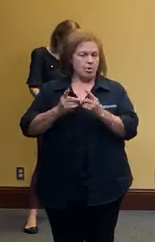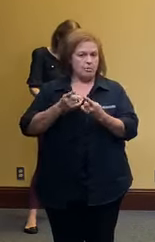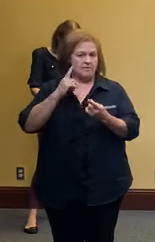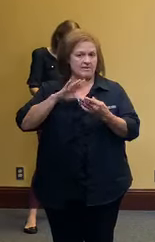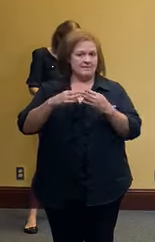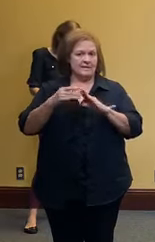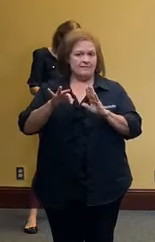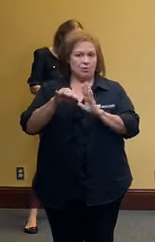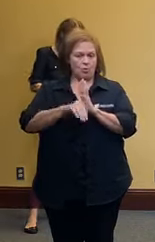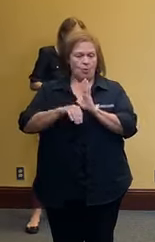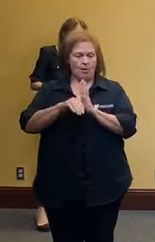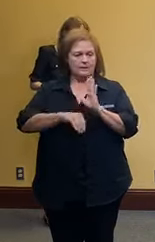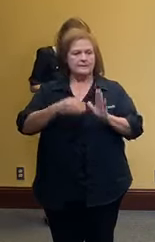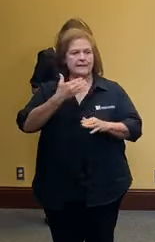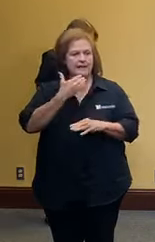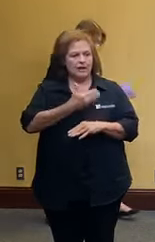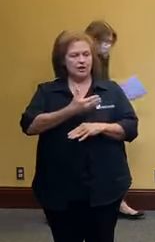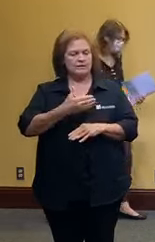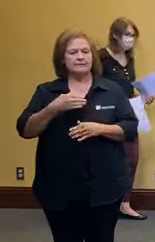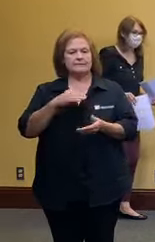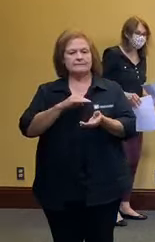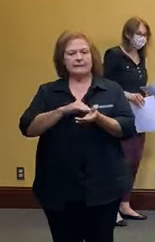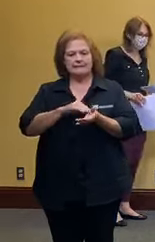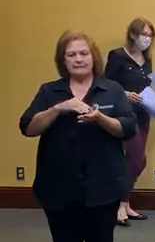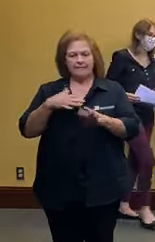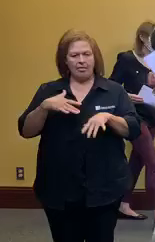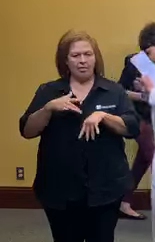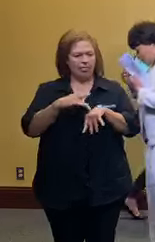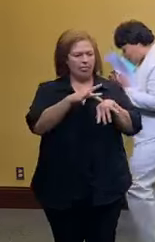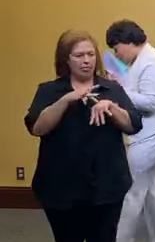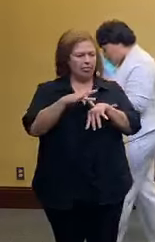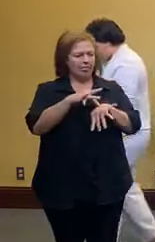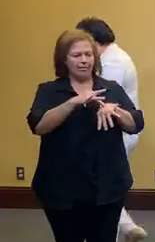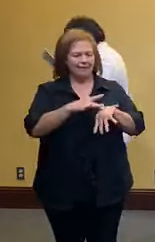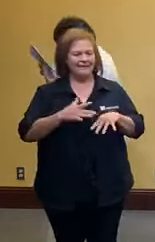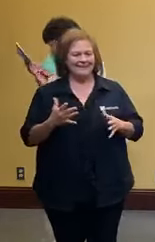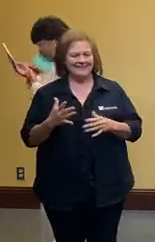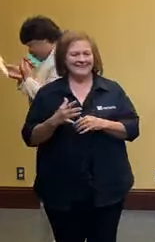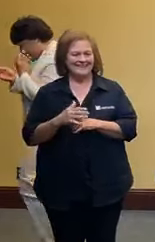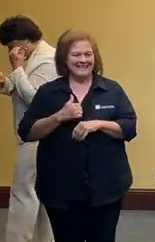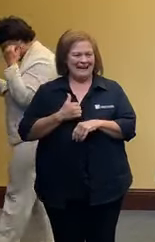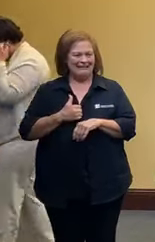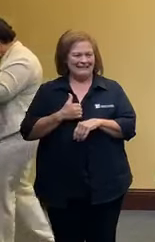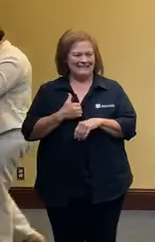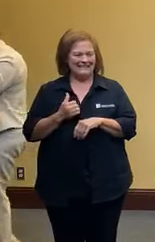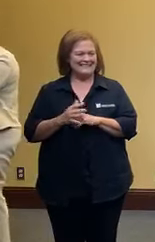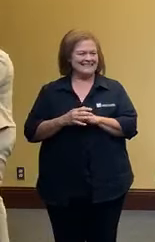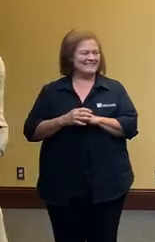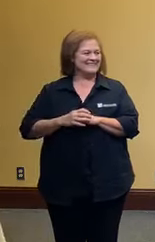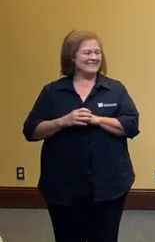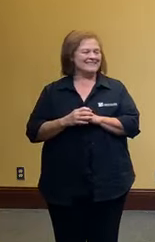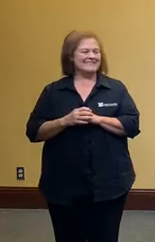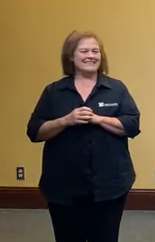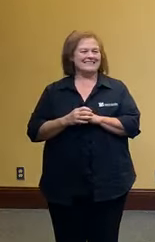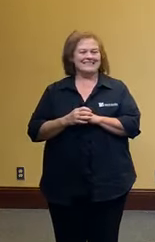of new orleans and thank you again and doc i've touched everything so it's okay oh good we do have uh